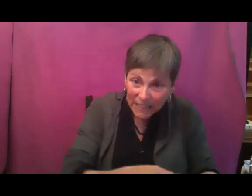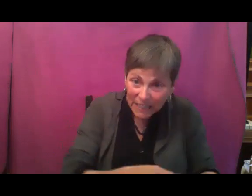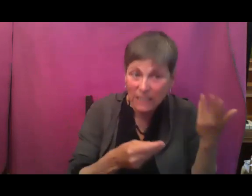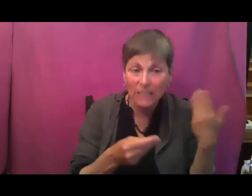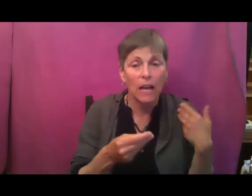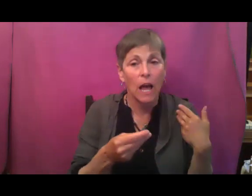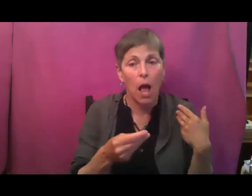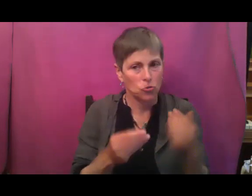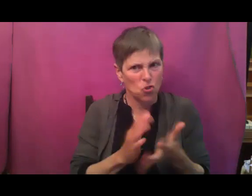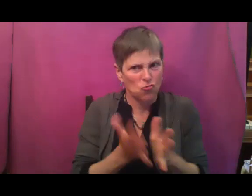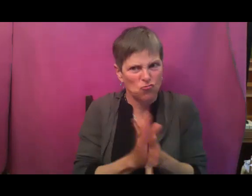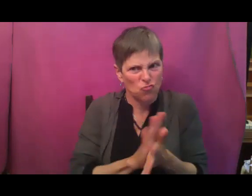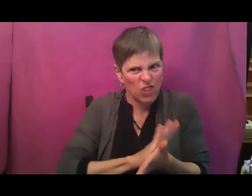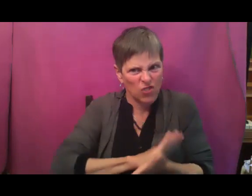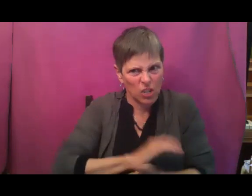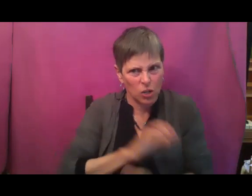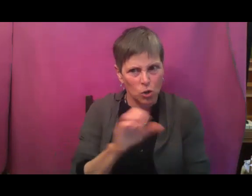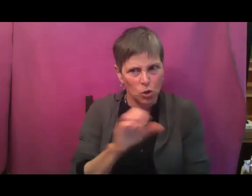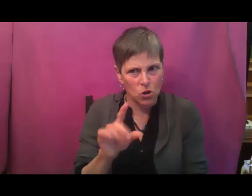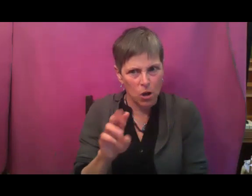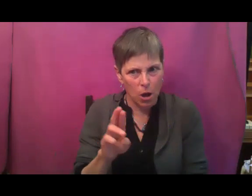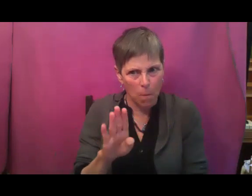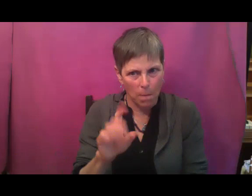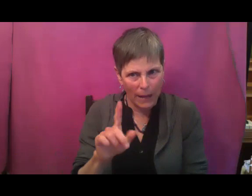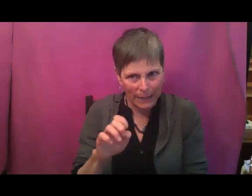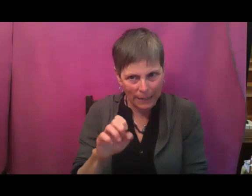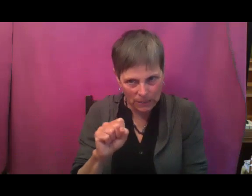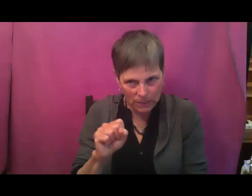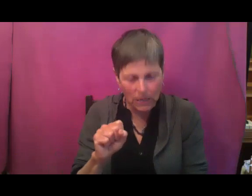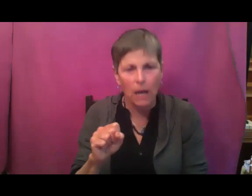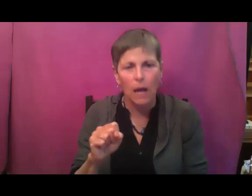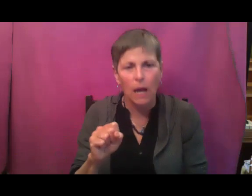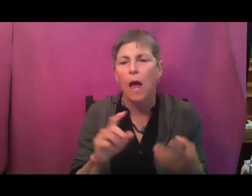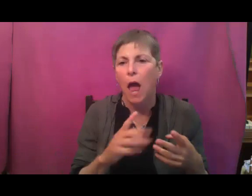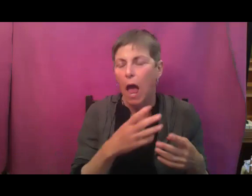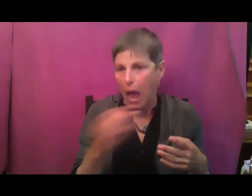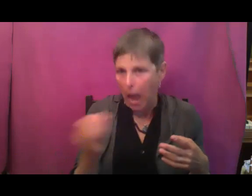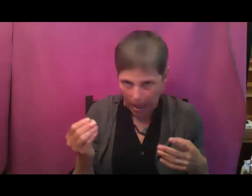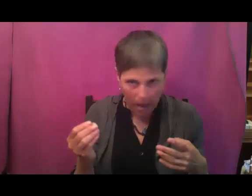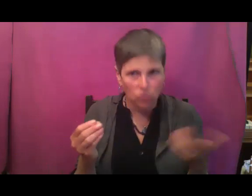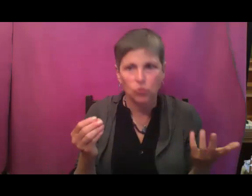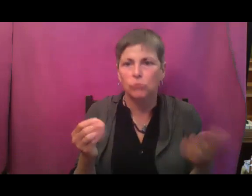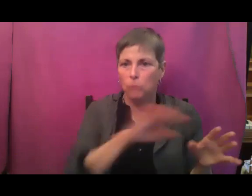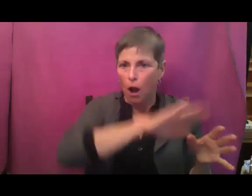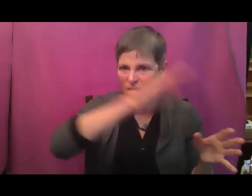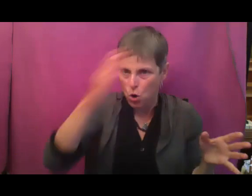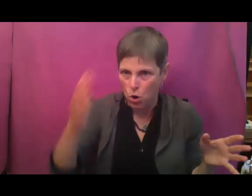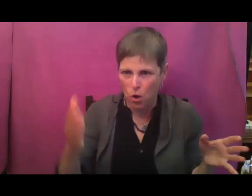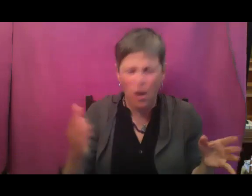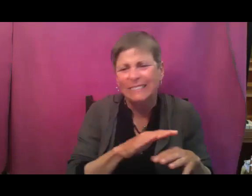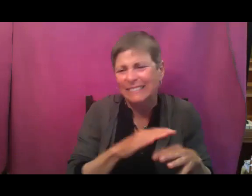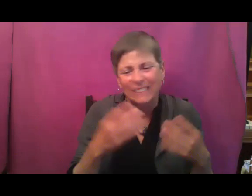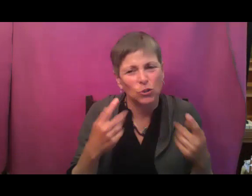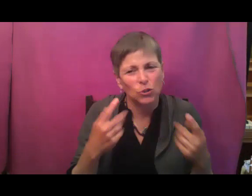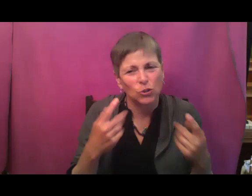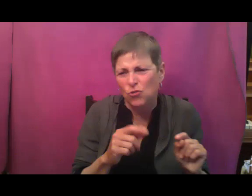beetles. Yes. Just as much as you can let cucumber beetles, not set your back plants back at all. That